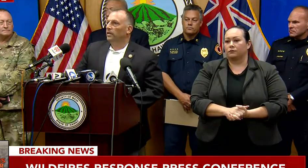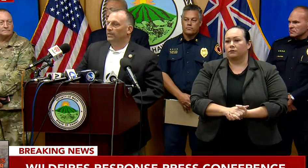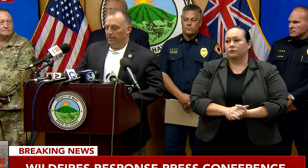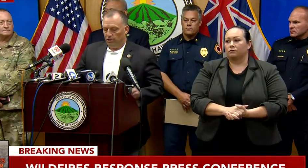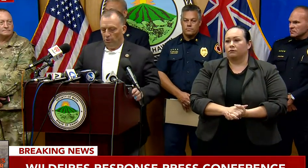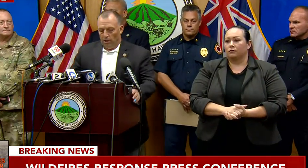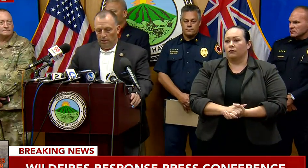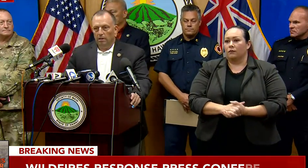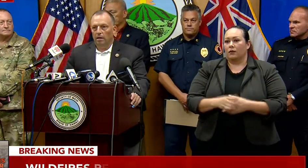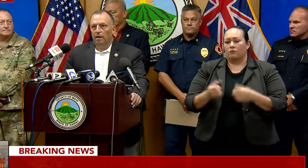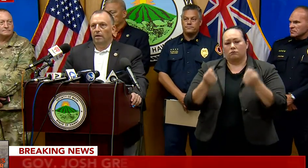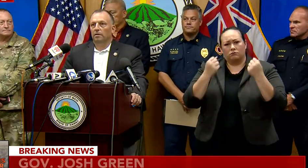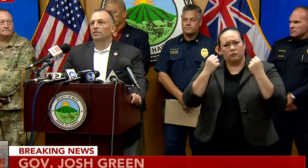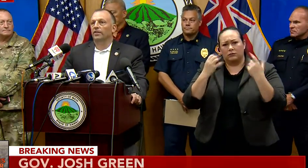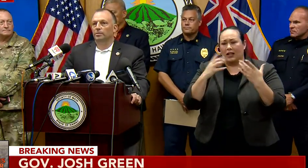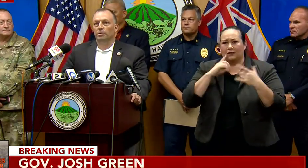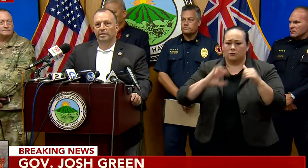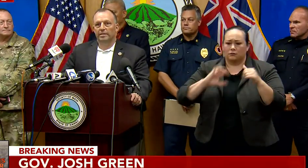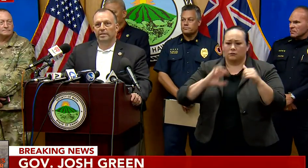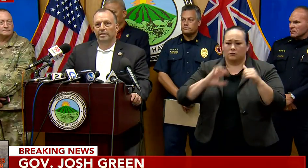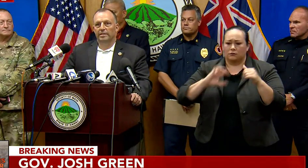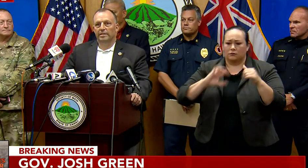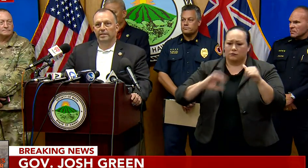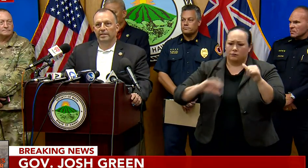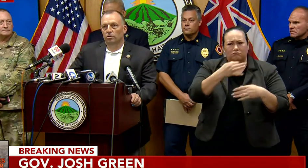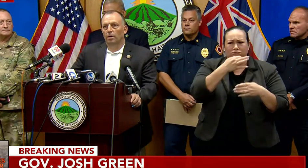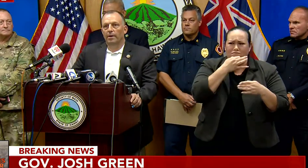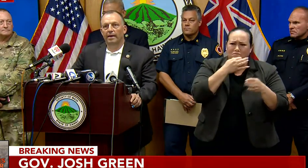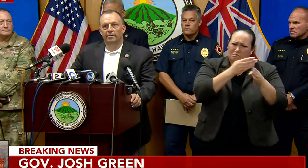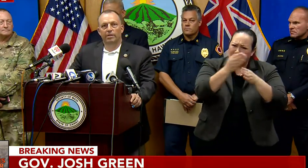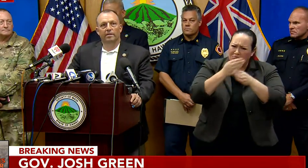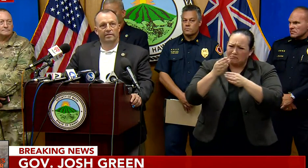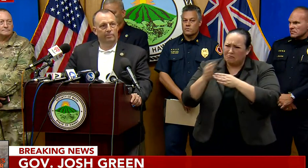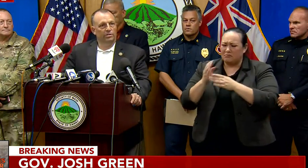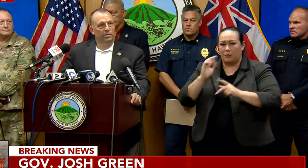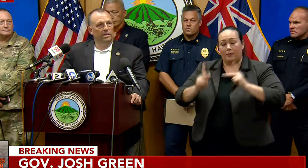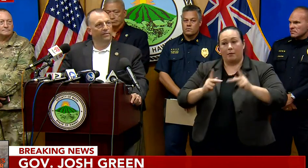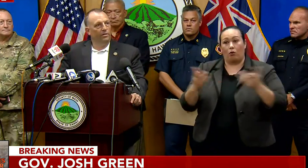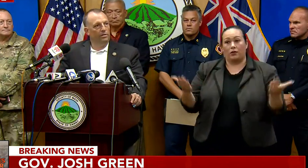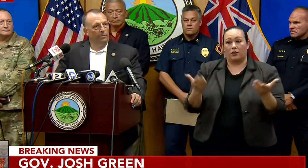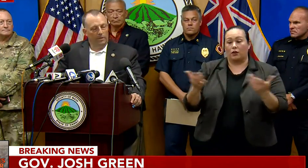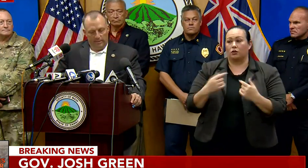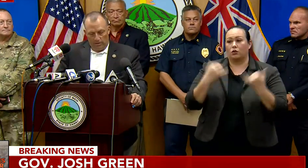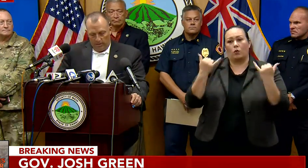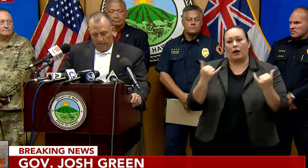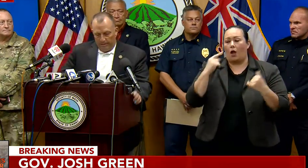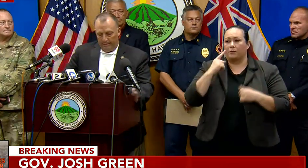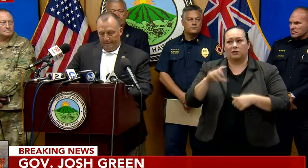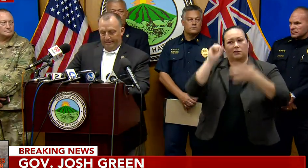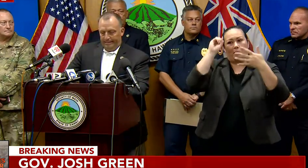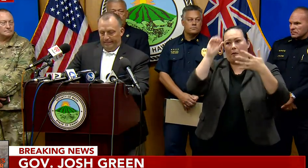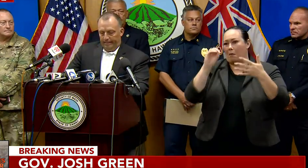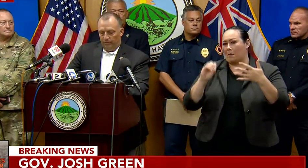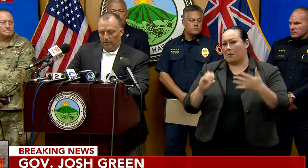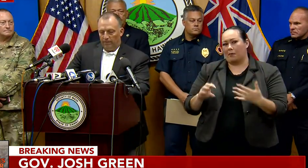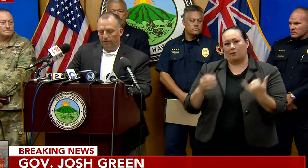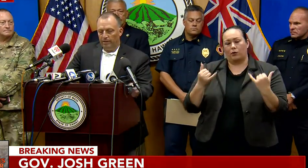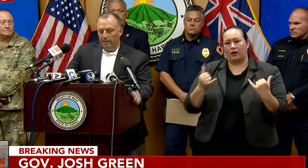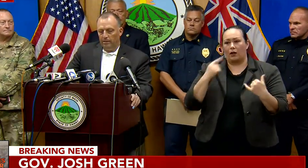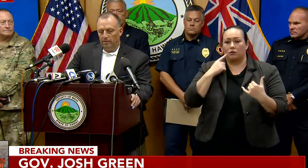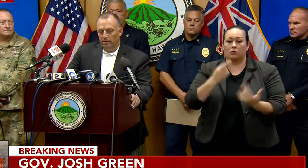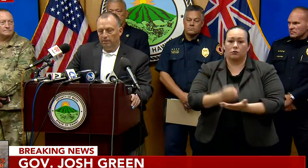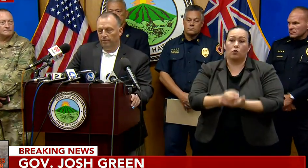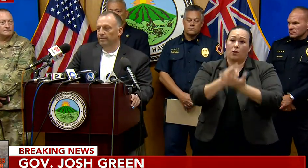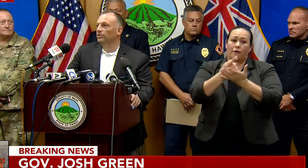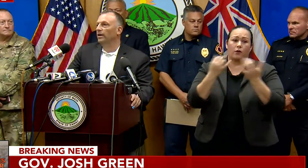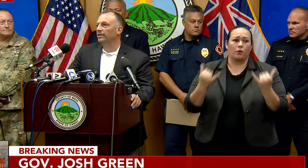Lots to update, Ju-on. Lots of experts here today to also unpack some of the things I'm just going to give you the top lines on. The recovery